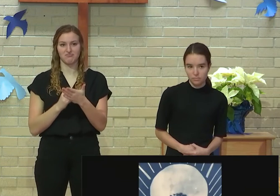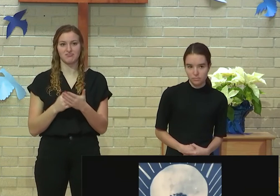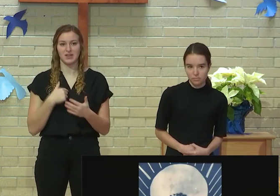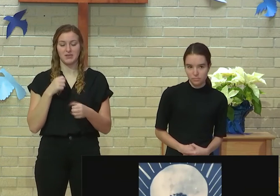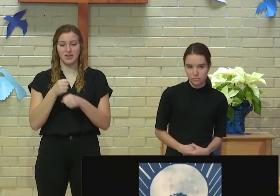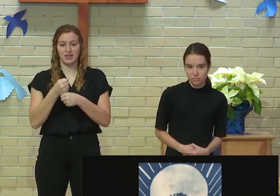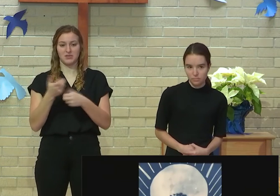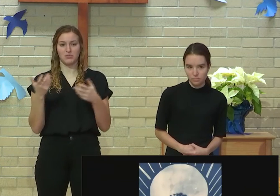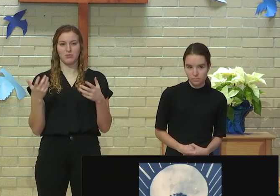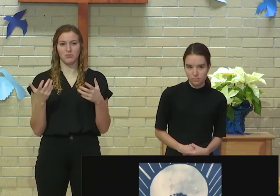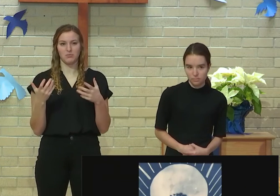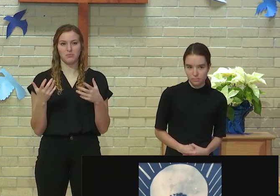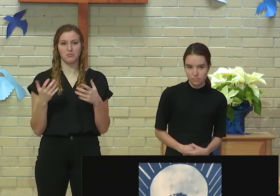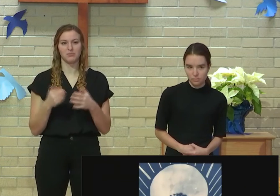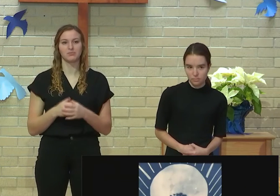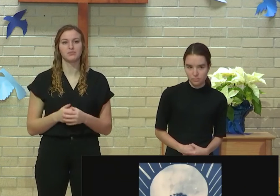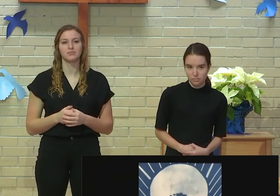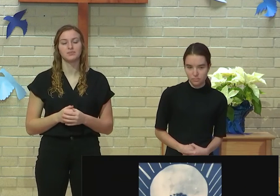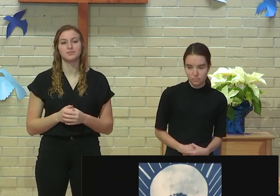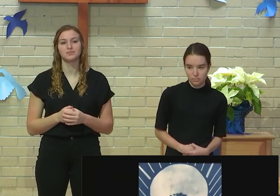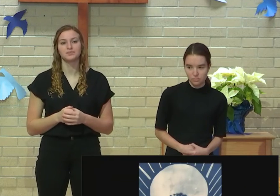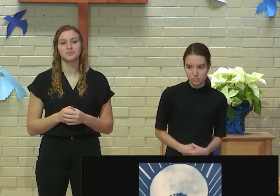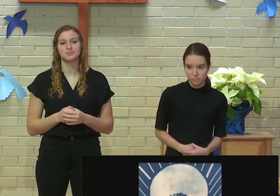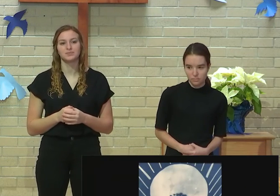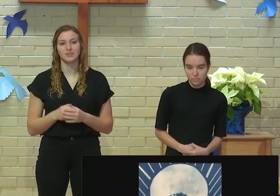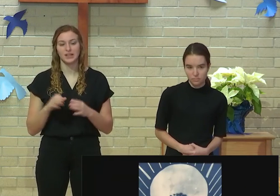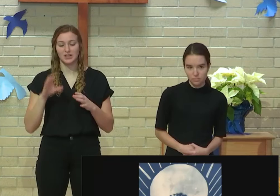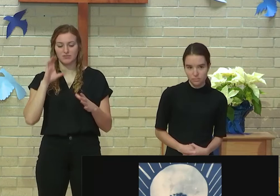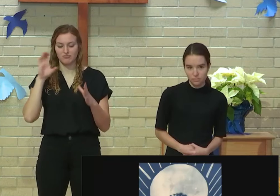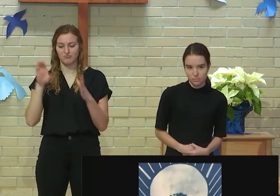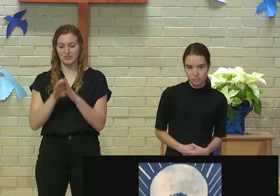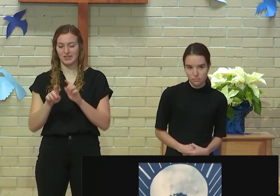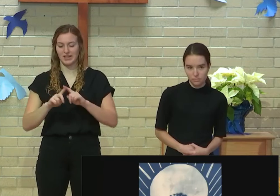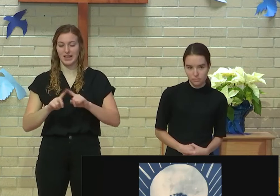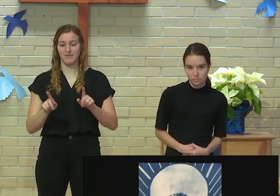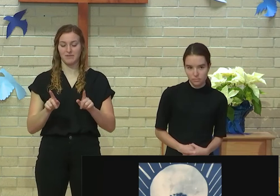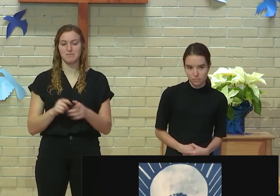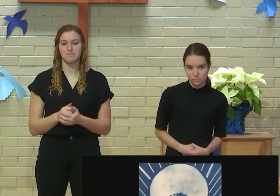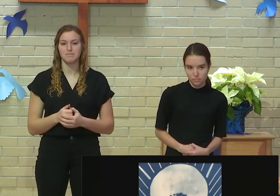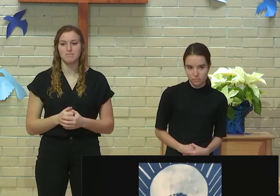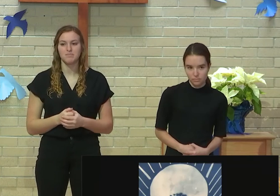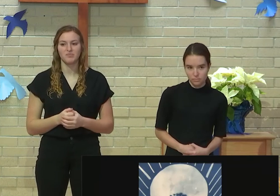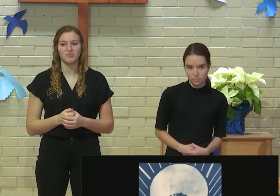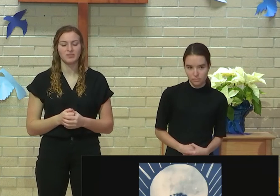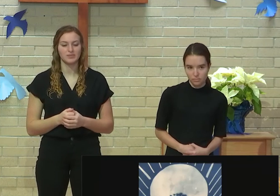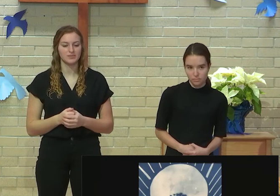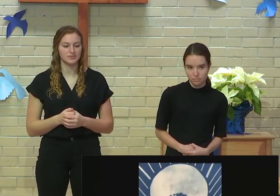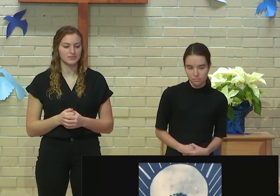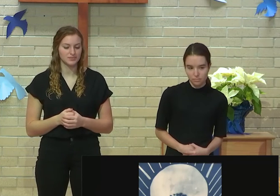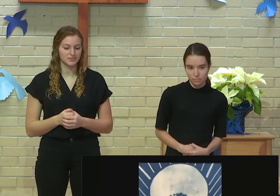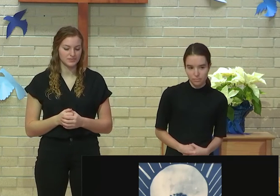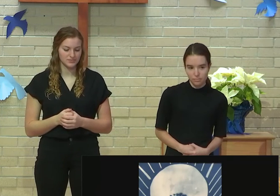is a cyanotype, also a collage titled Organic Luminescence.